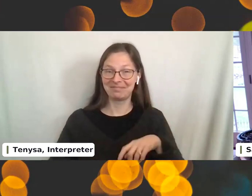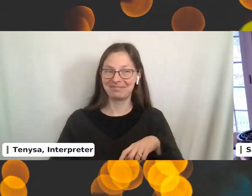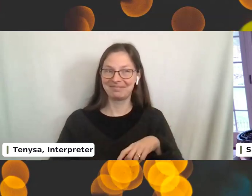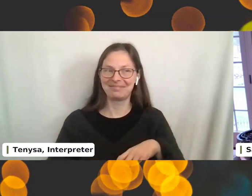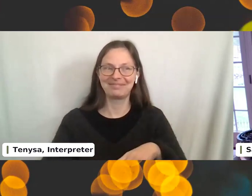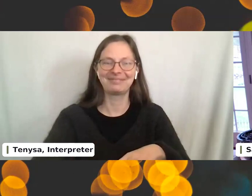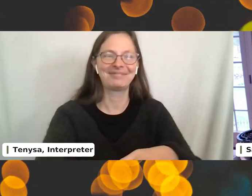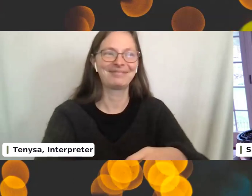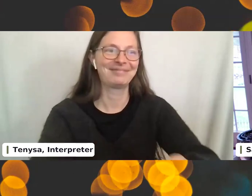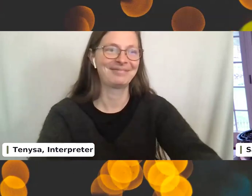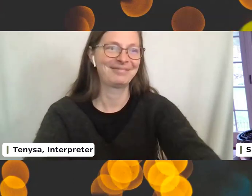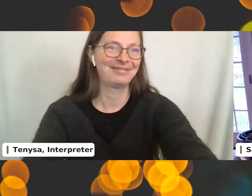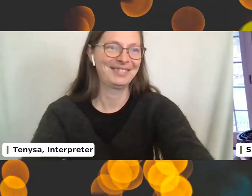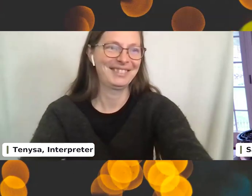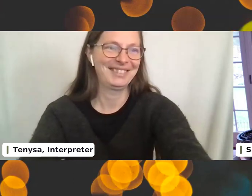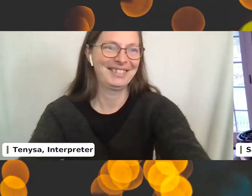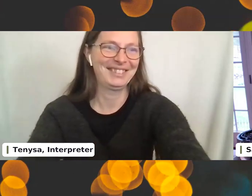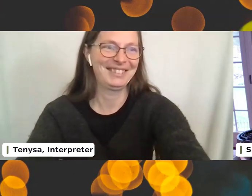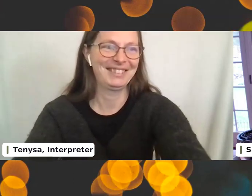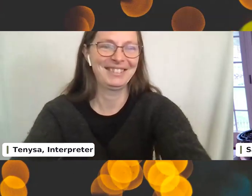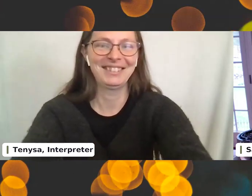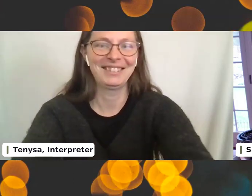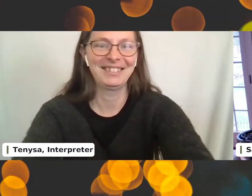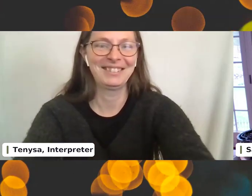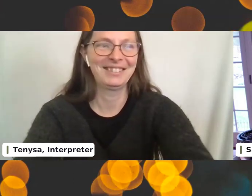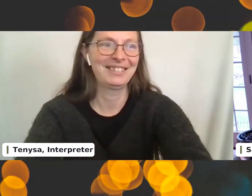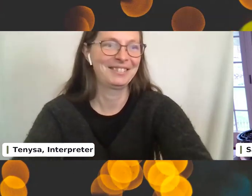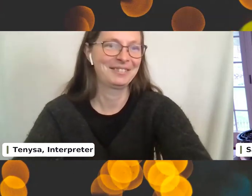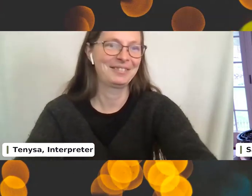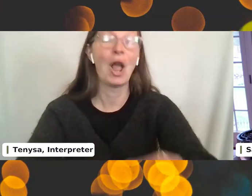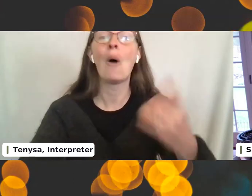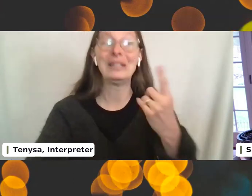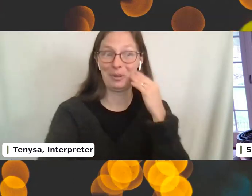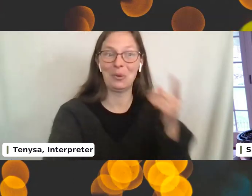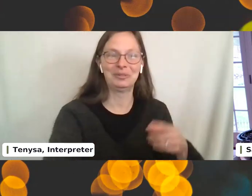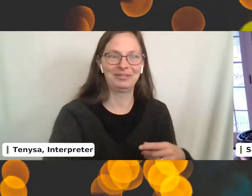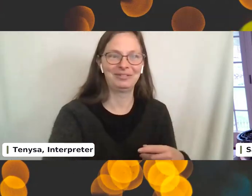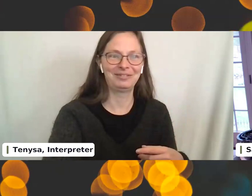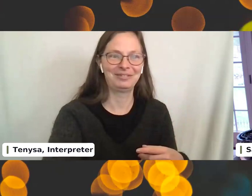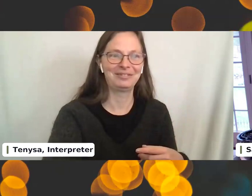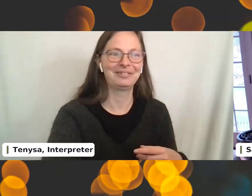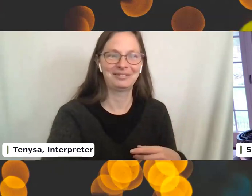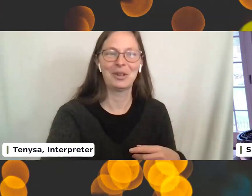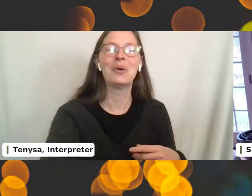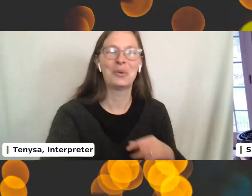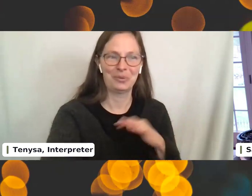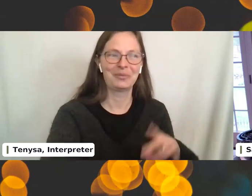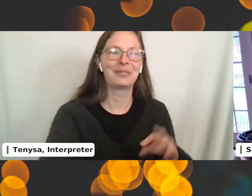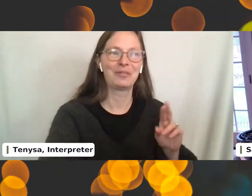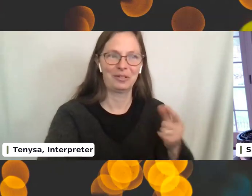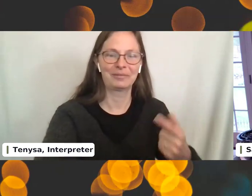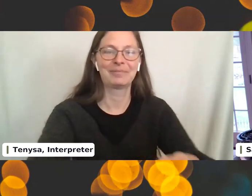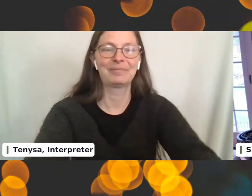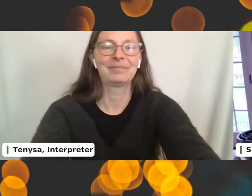I finished my knitting. clothes are going finish it. No, no. Somebody knows what frogging is. Okay. Frogging. So